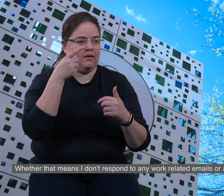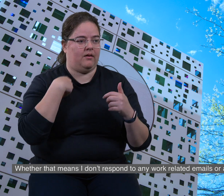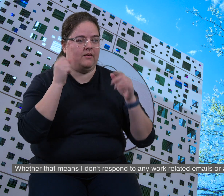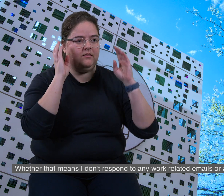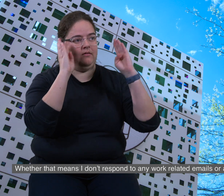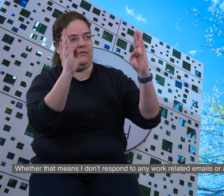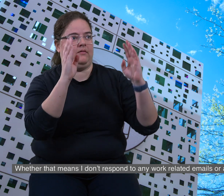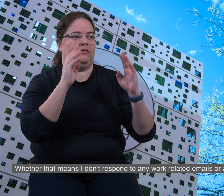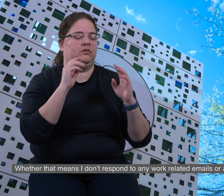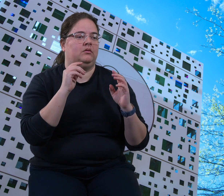after hours.